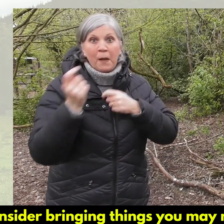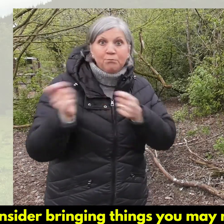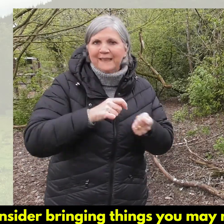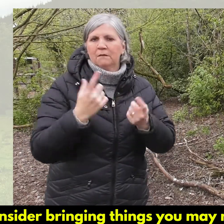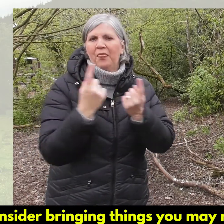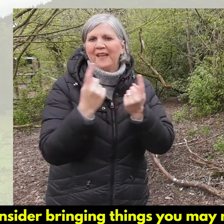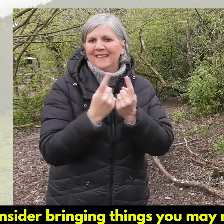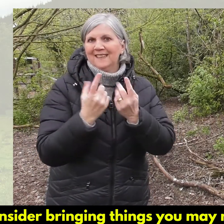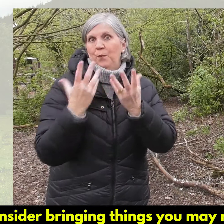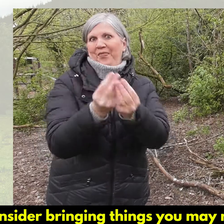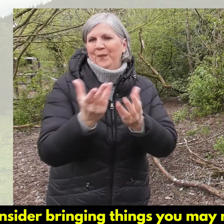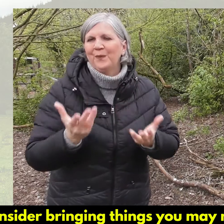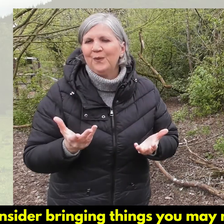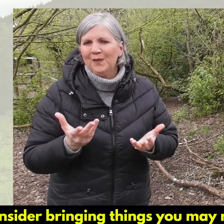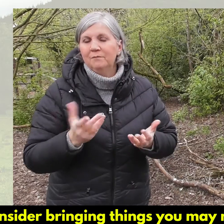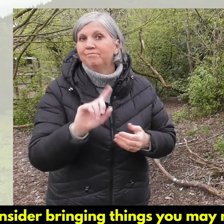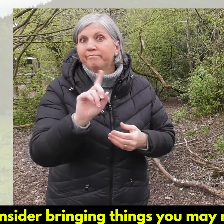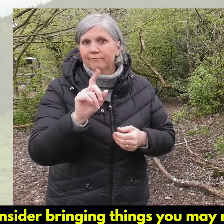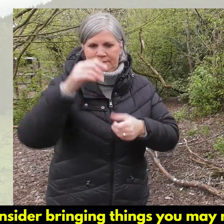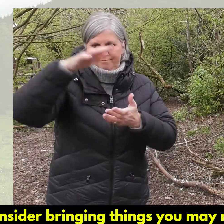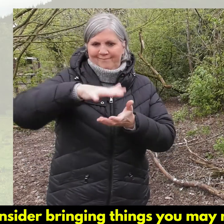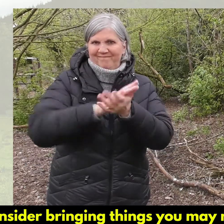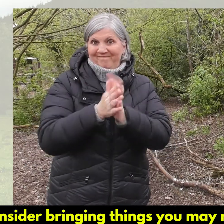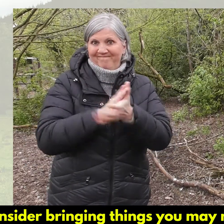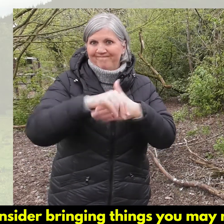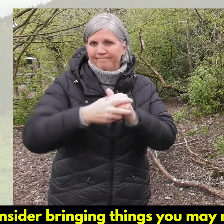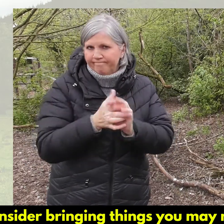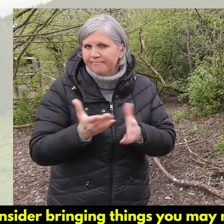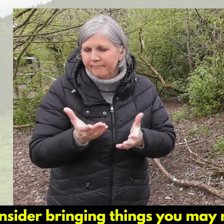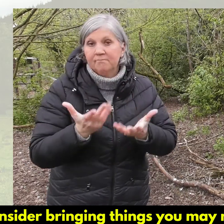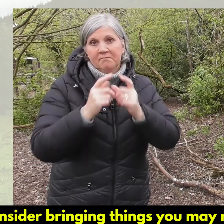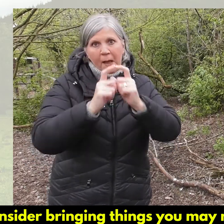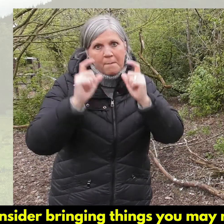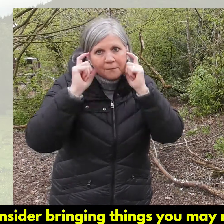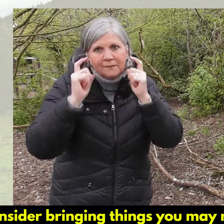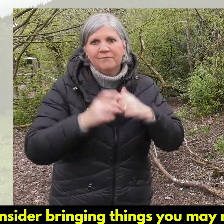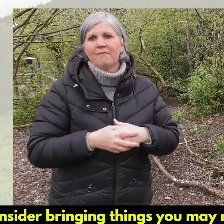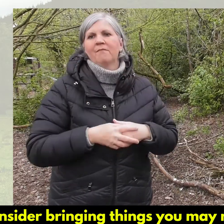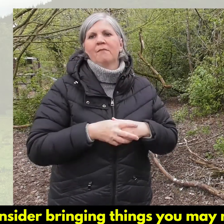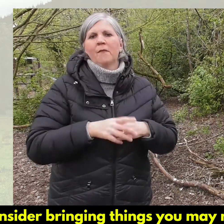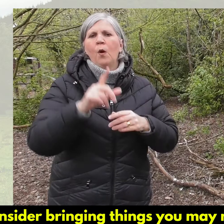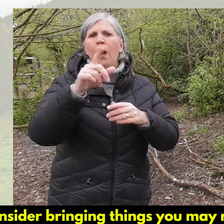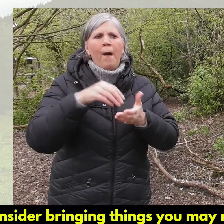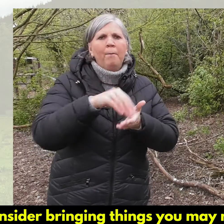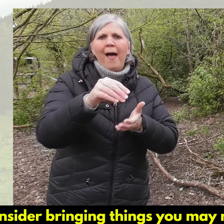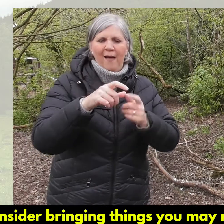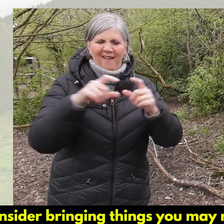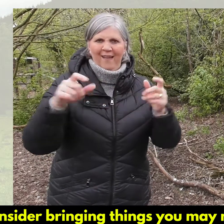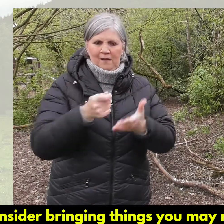Consider bringing things you may need. For example, hand sanitiser, a face covering, and a